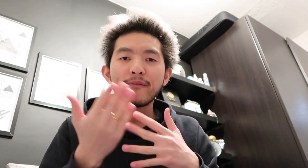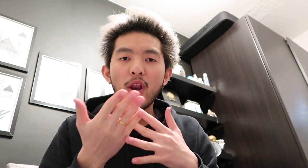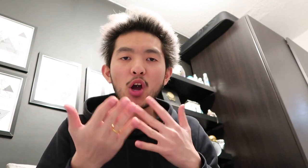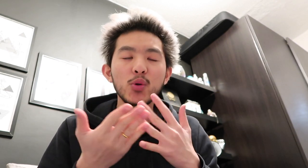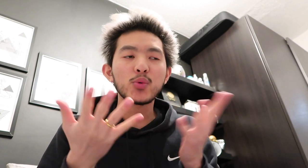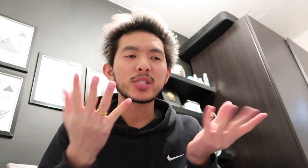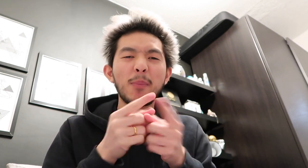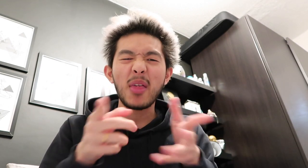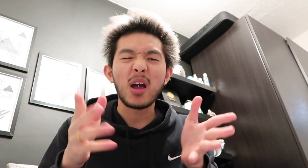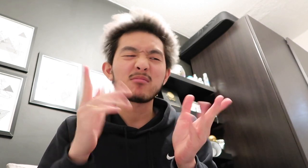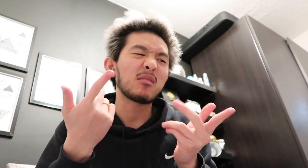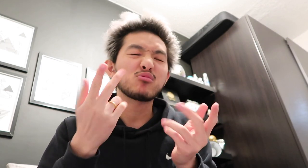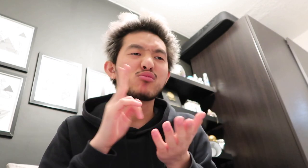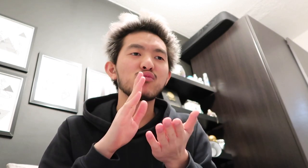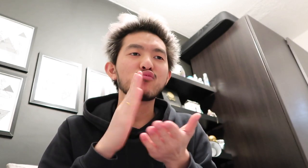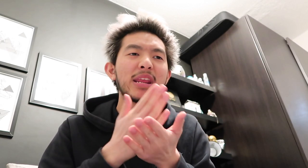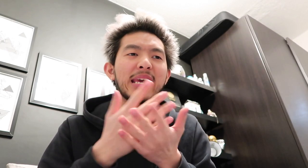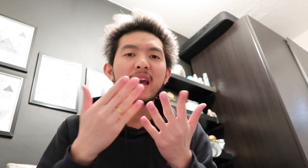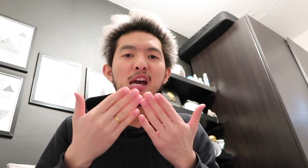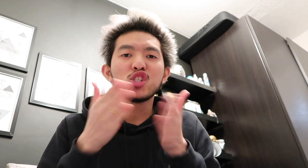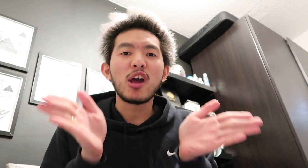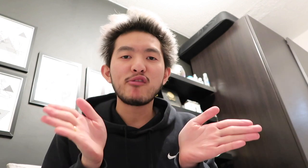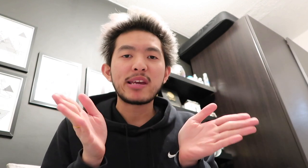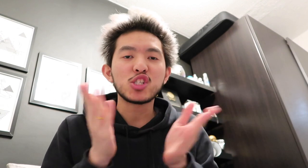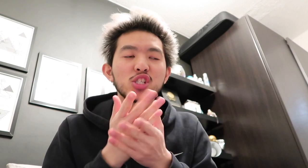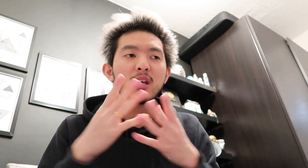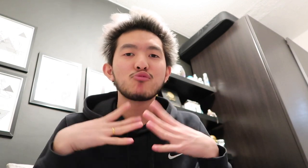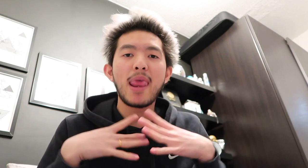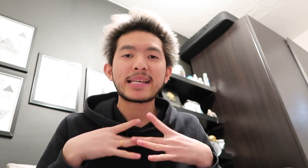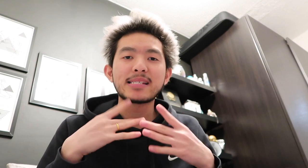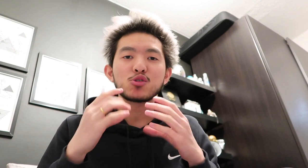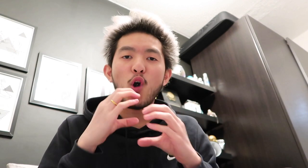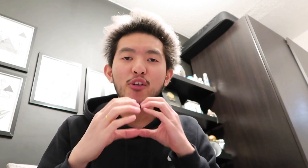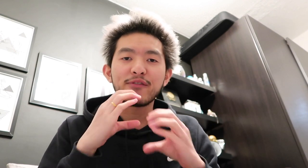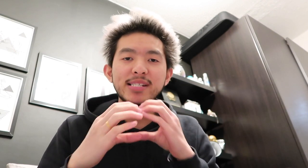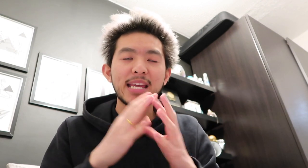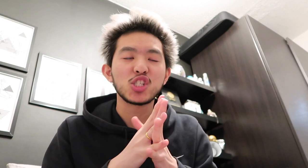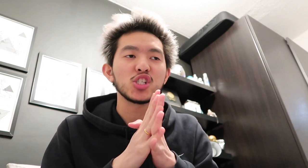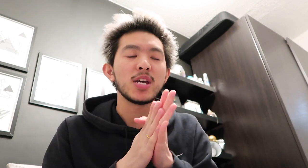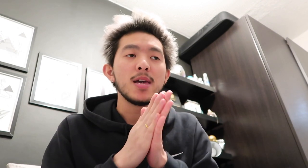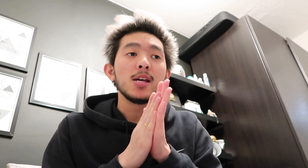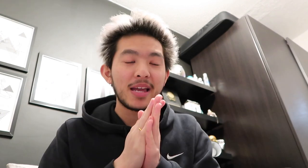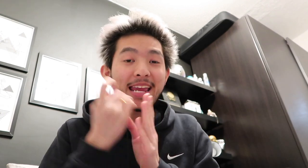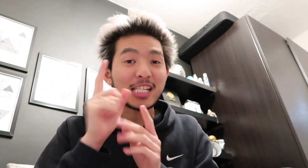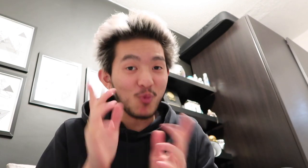Buffalo, something like that. I'm really trying to realize it. can't say it too. Yesterday,